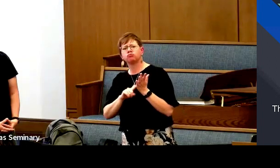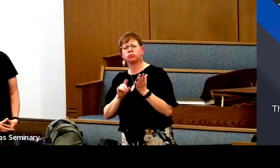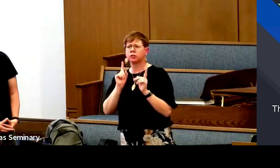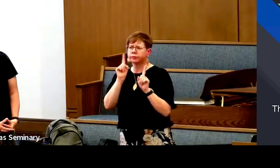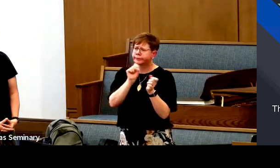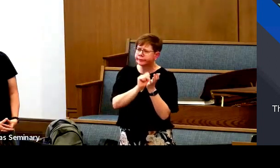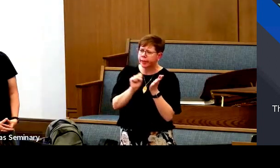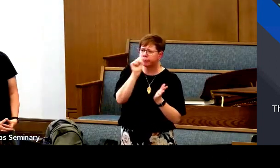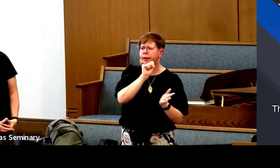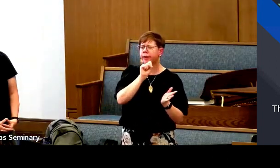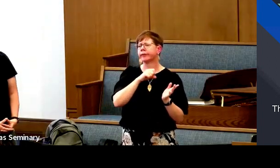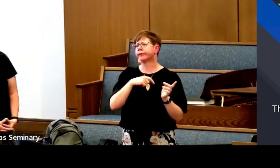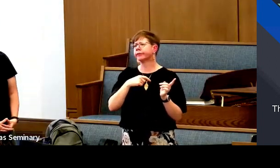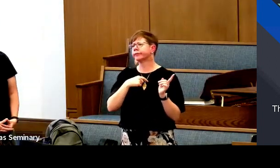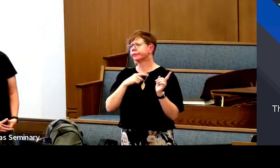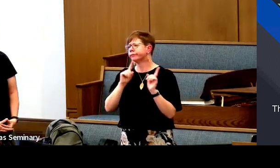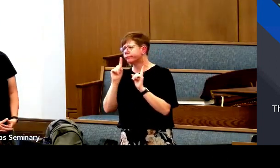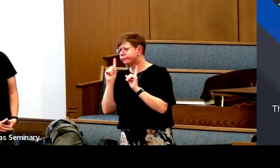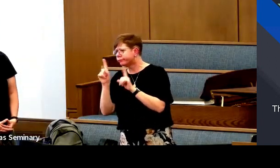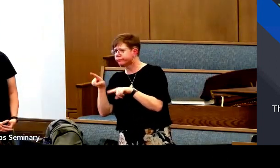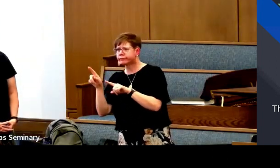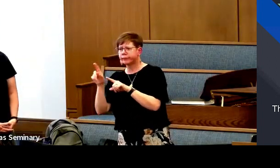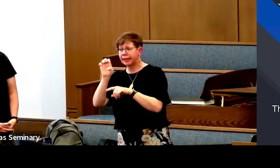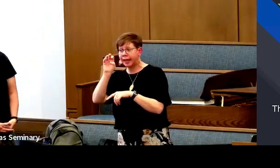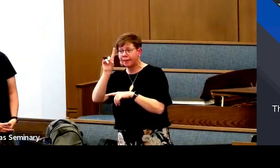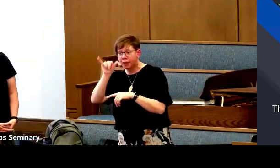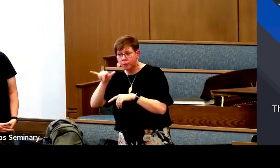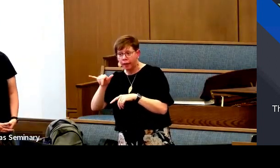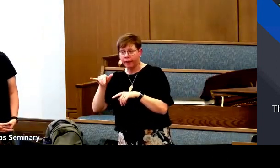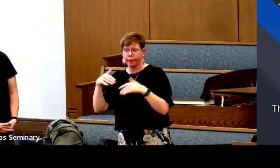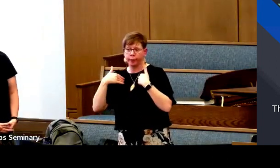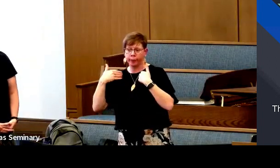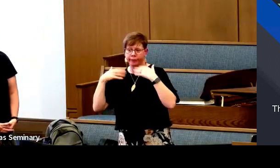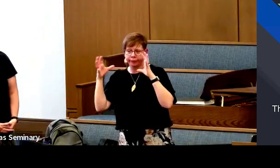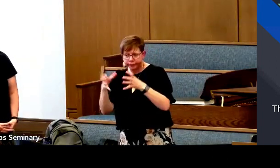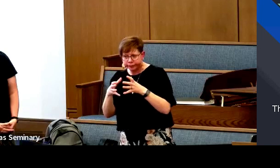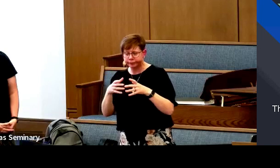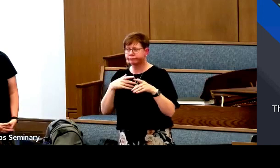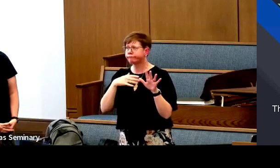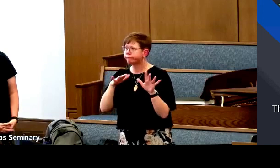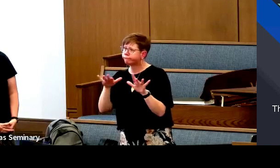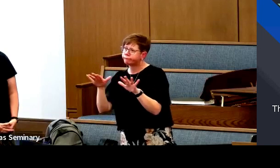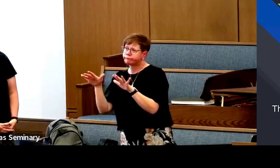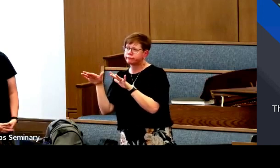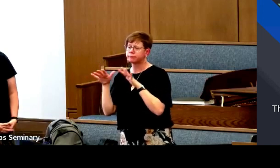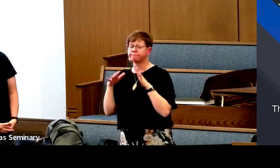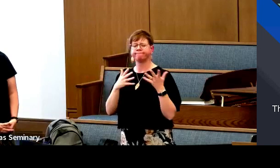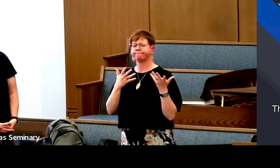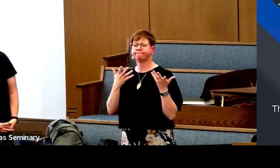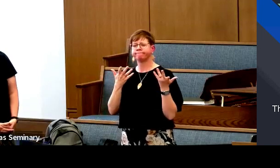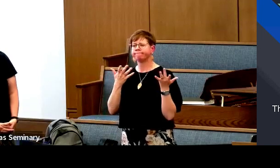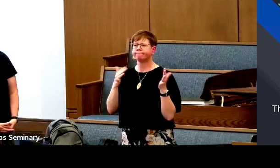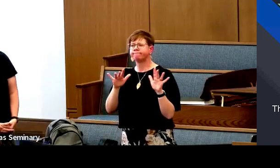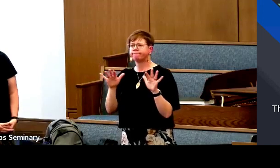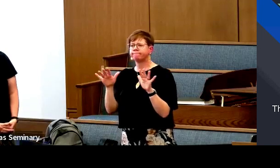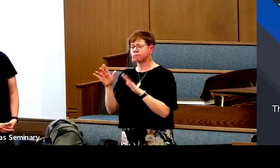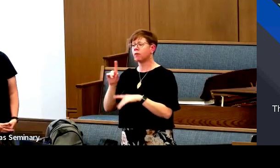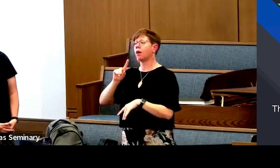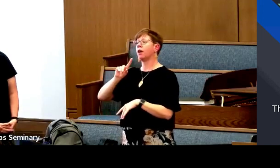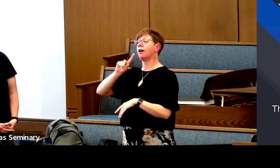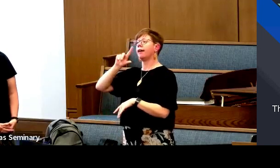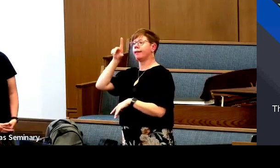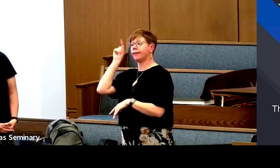wasn't there. I did attend seminary a couple of times. I went to EFDY a couple of times, but